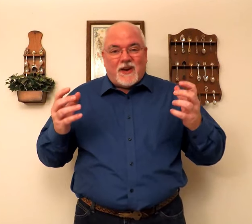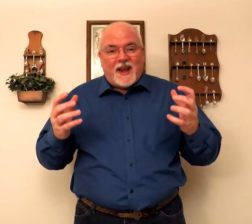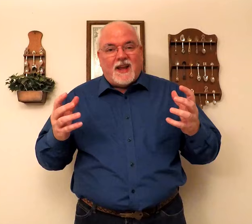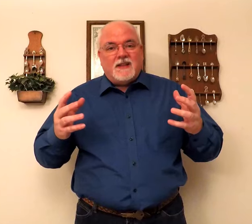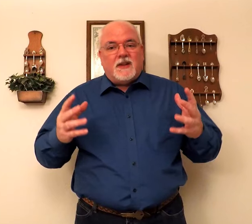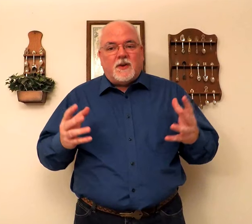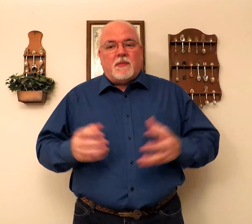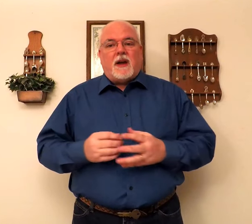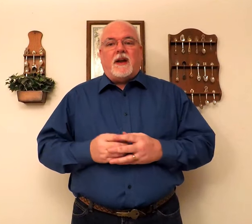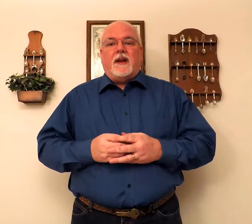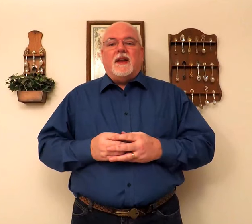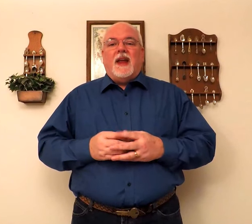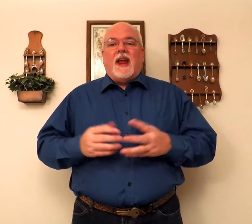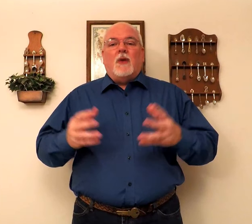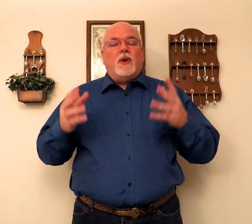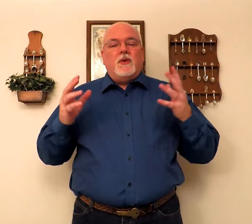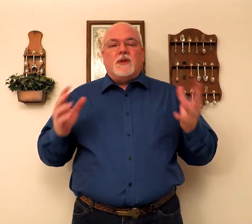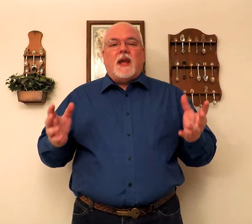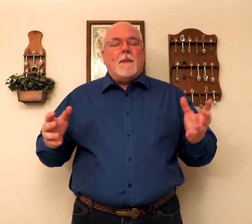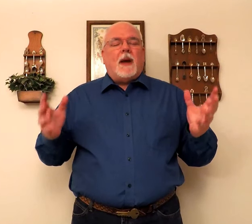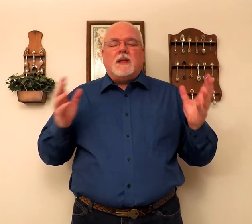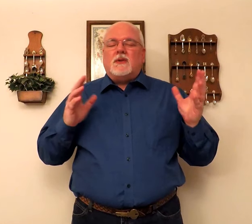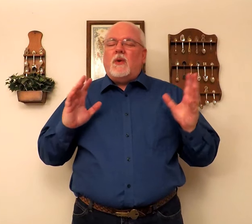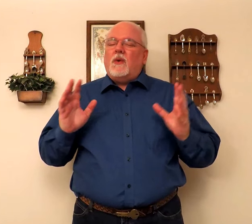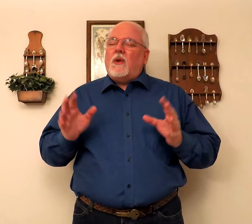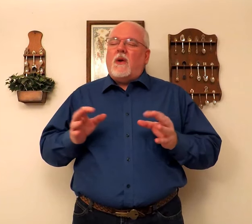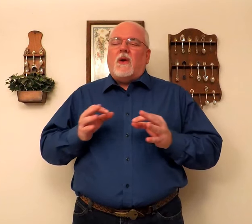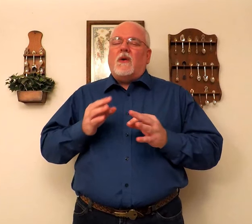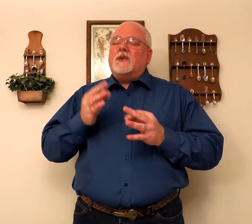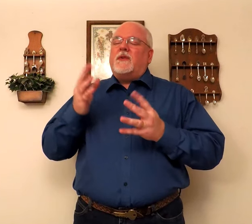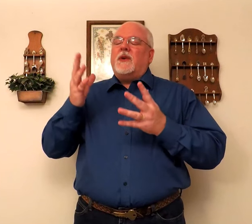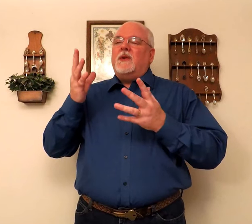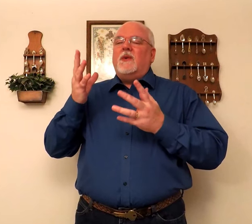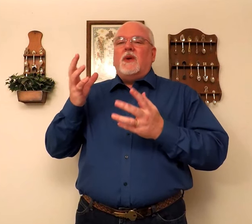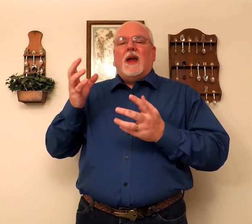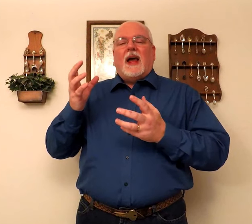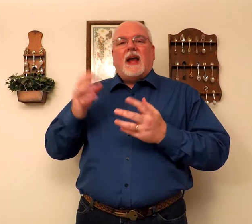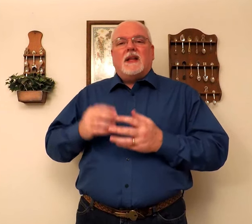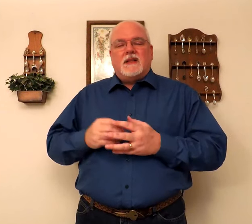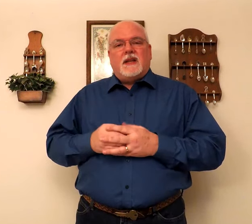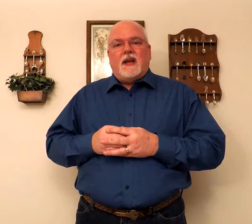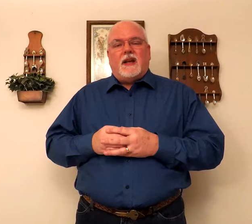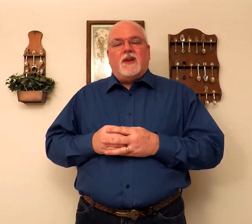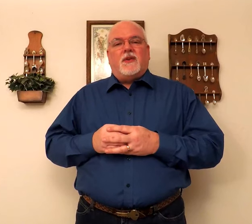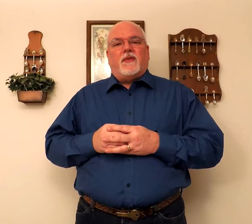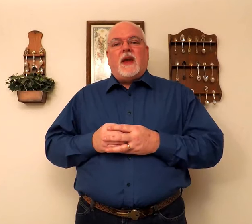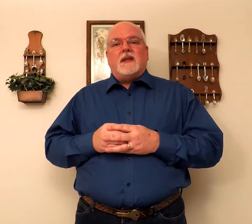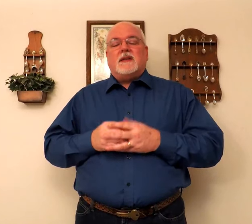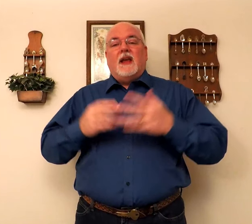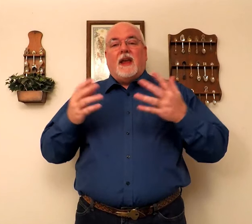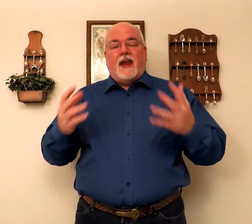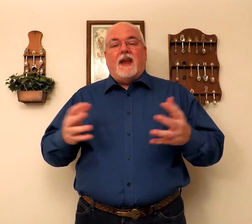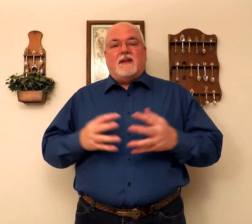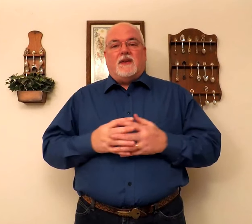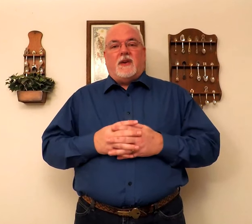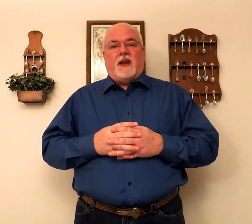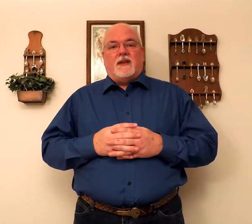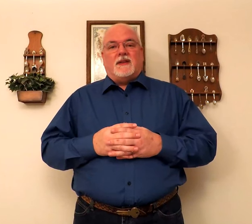your hands and your body. And when you say, my soul longs for you, I can see it in your face and in your hands.